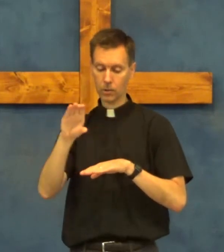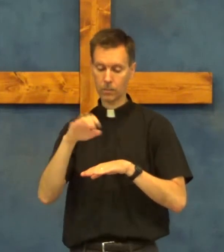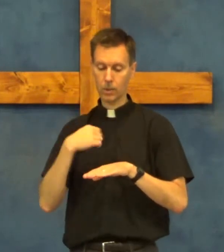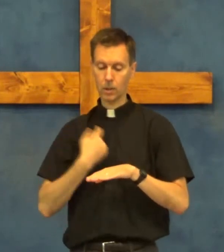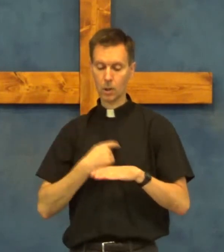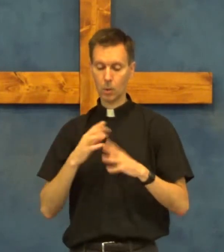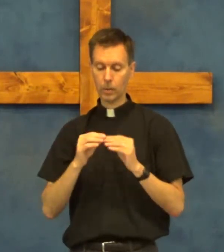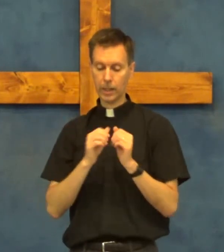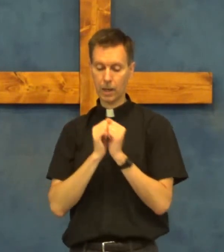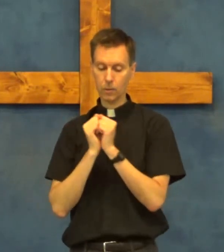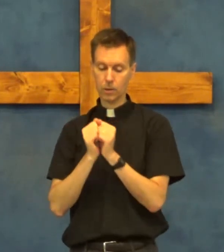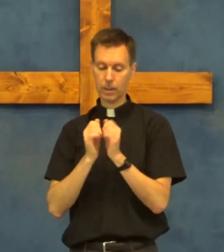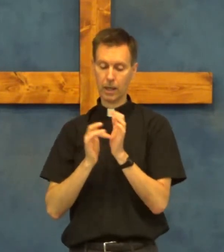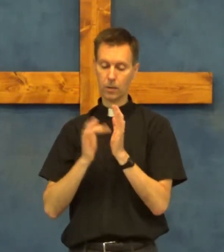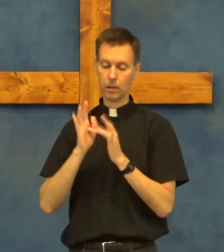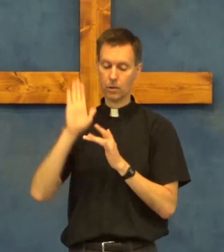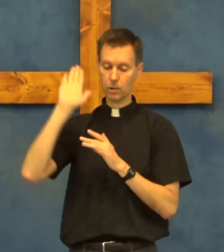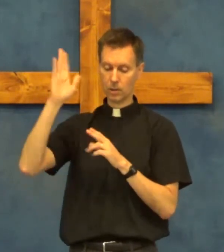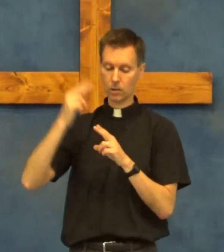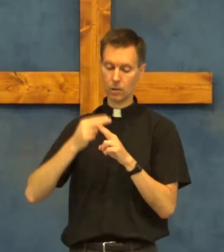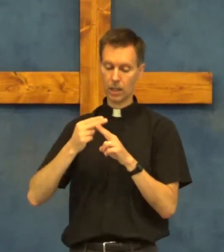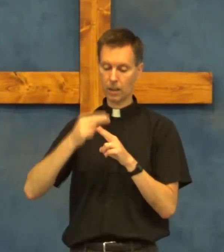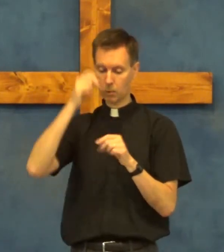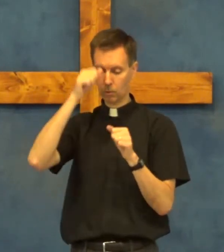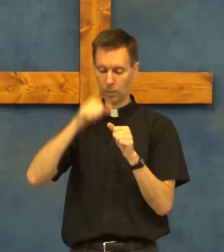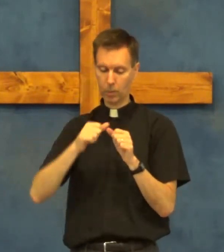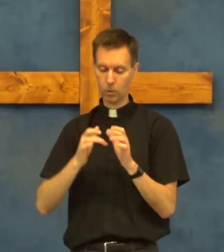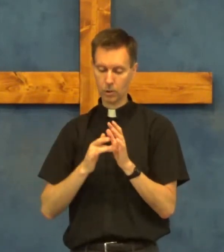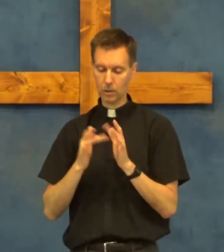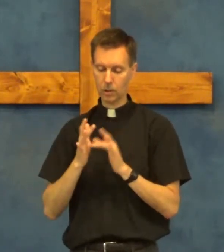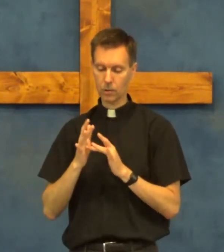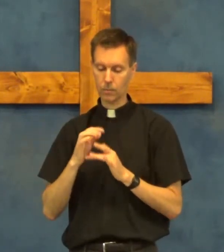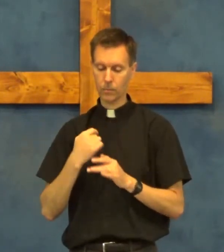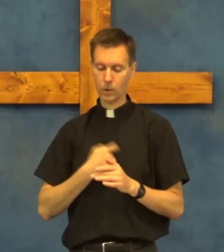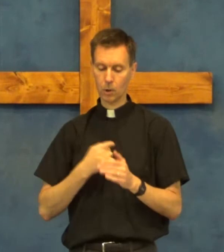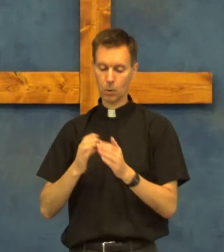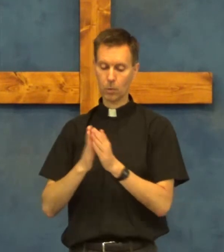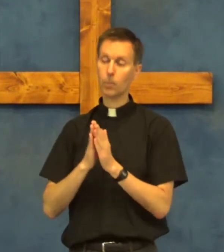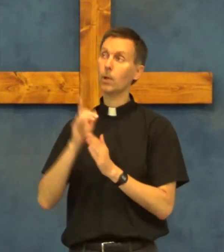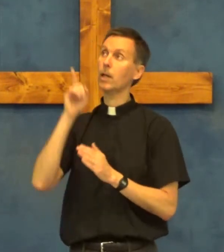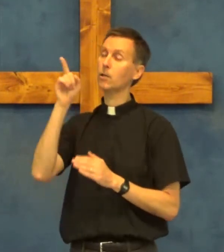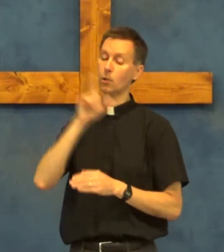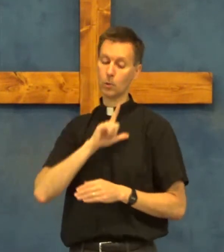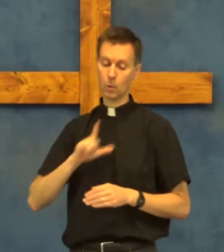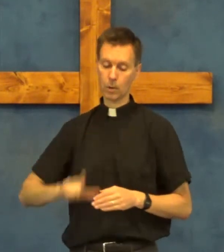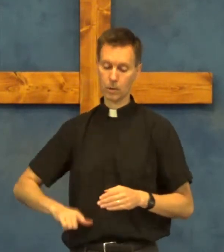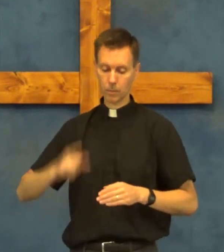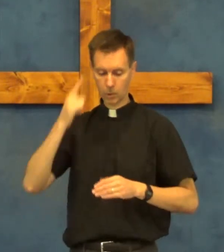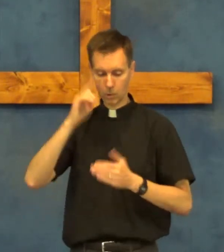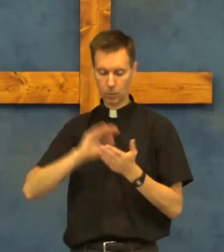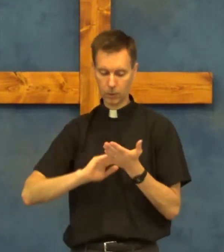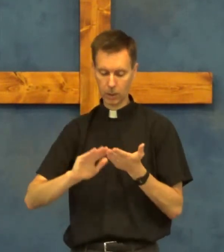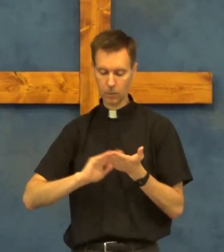we gathered together in Jesus name to remember Jesus we pray to you Lord to forgive